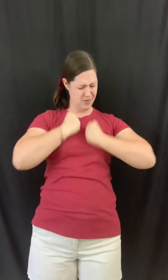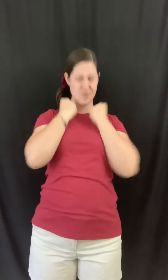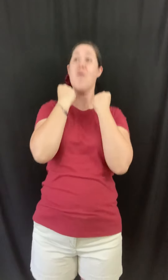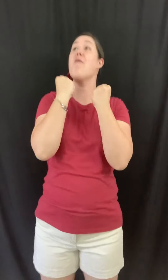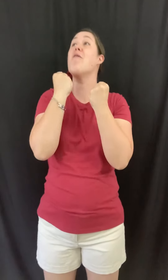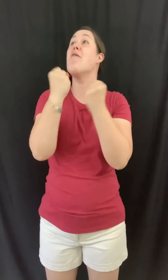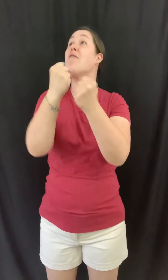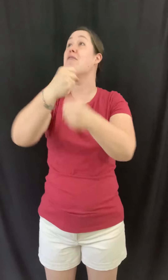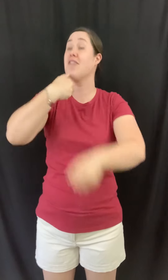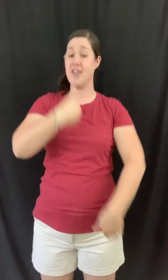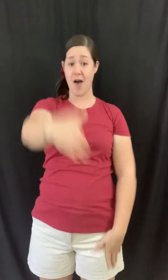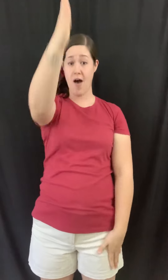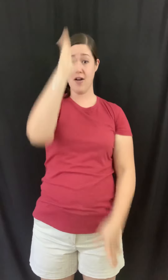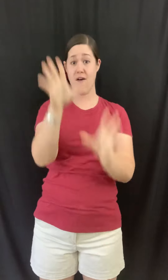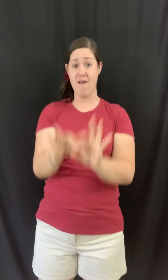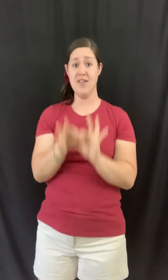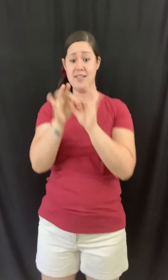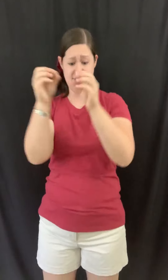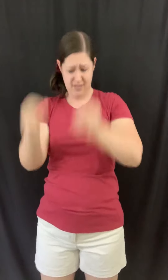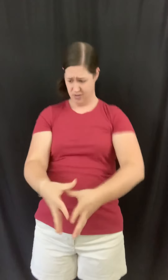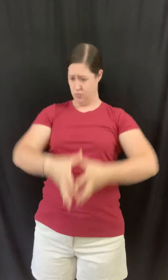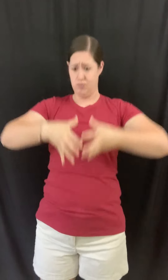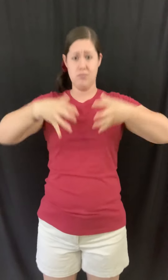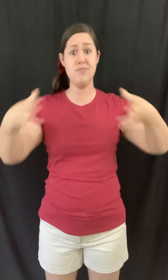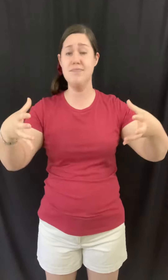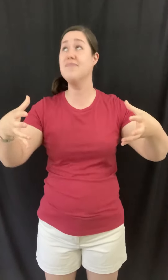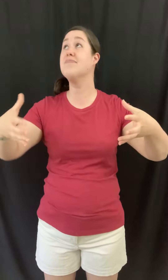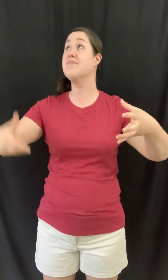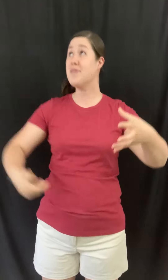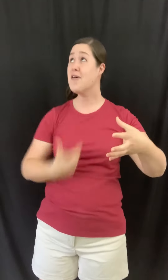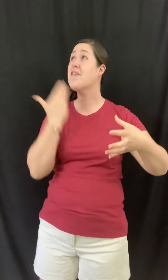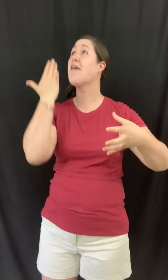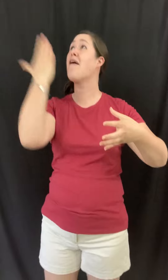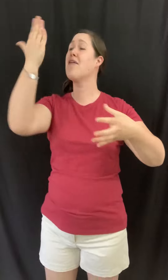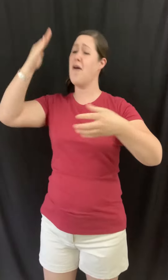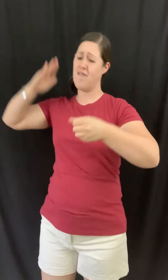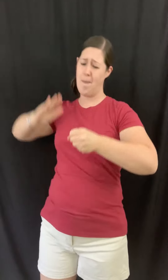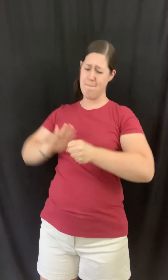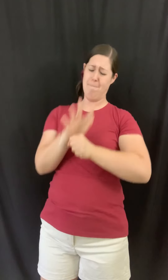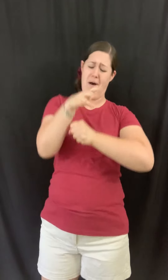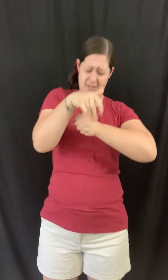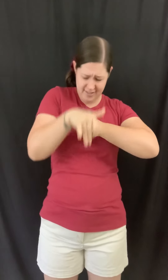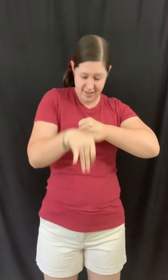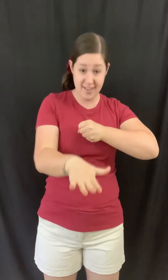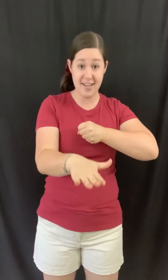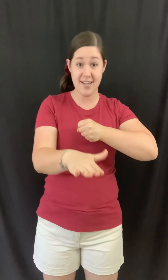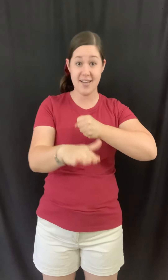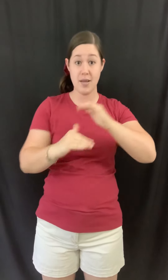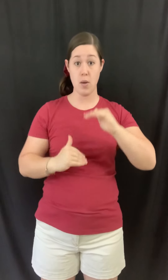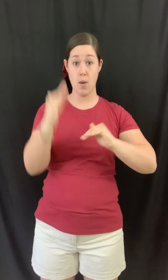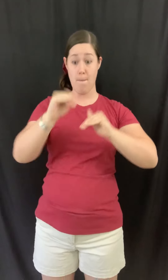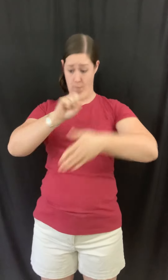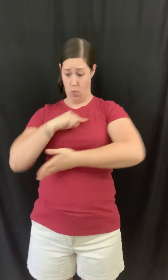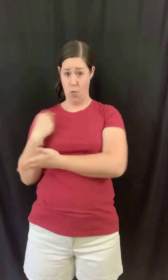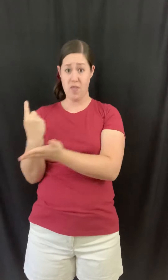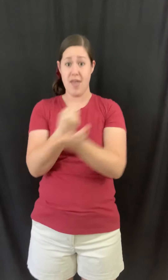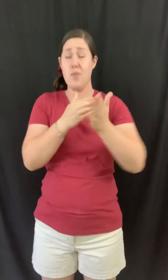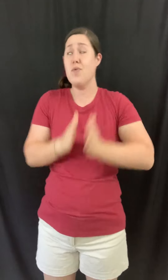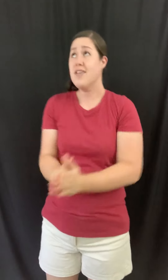for God of abundantly God of abundantly More than we